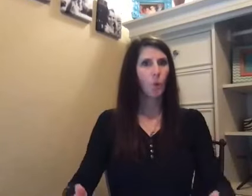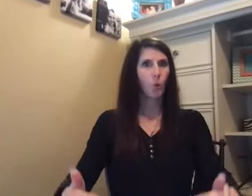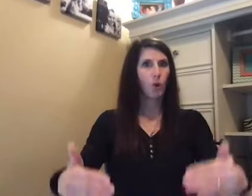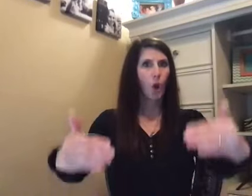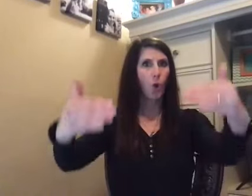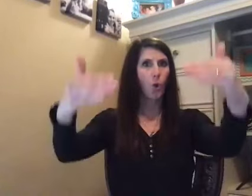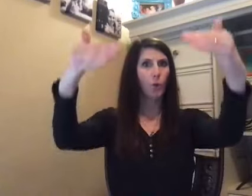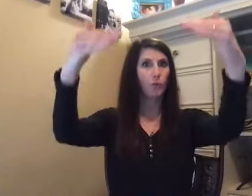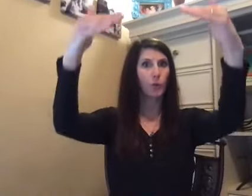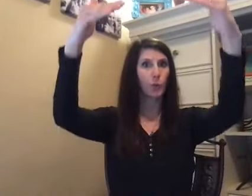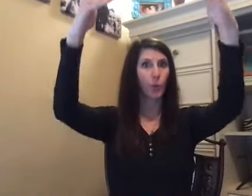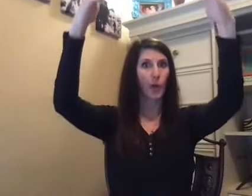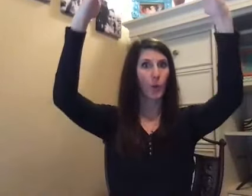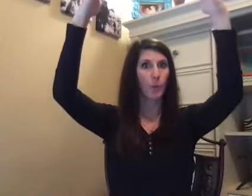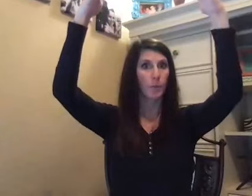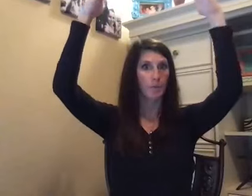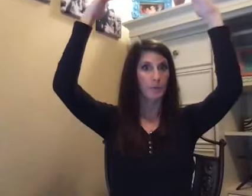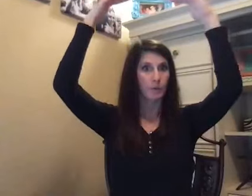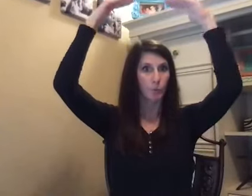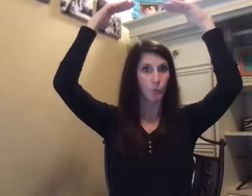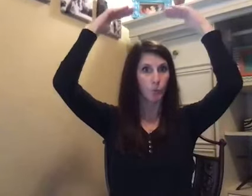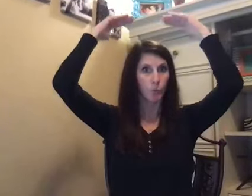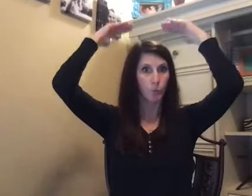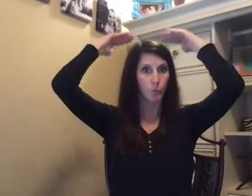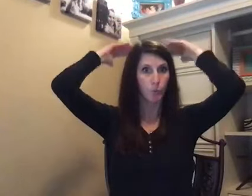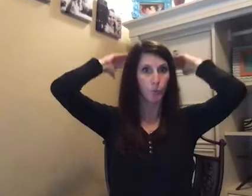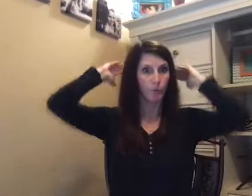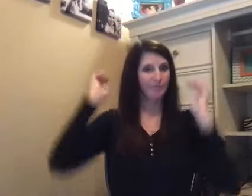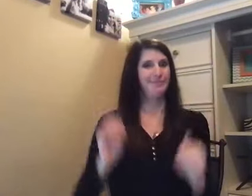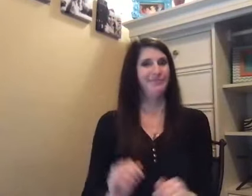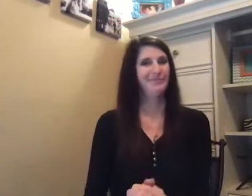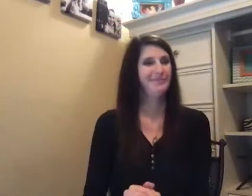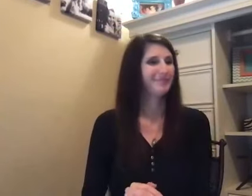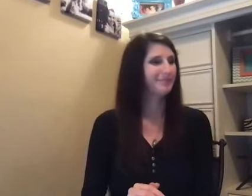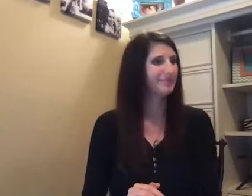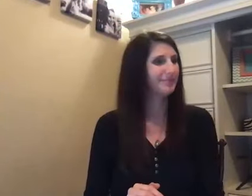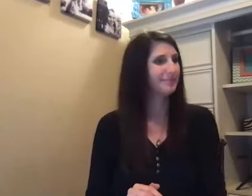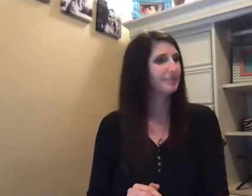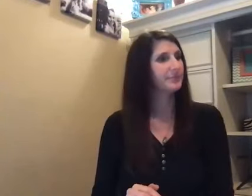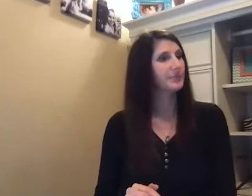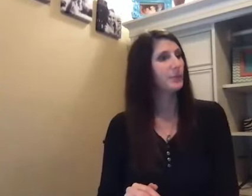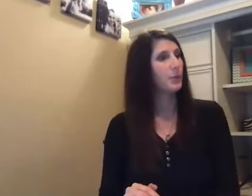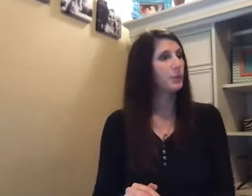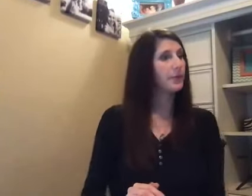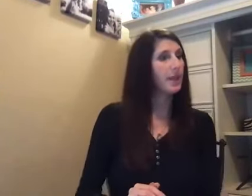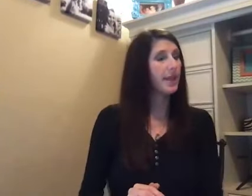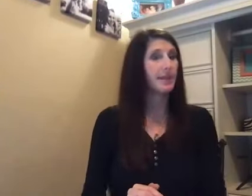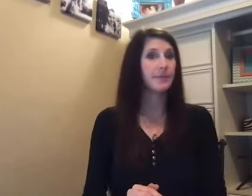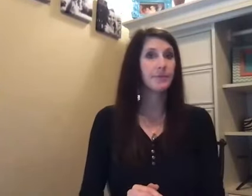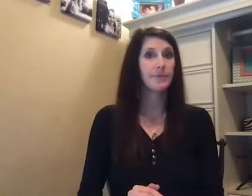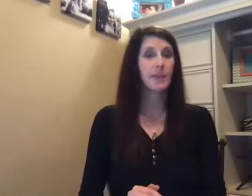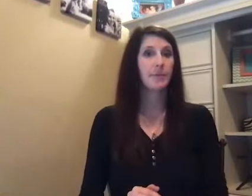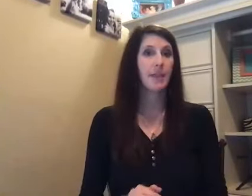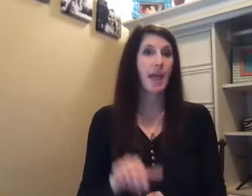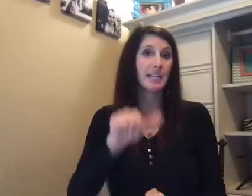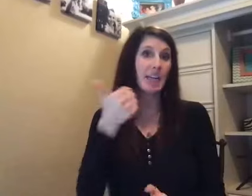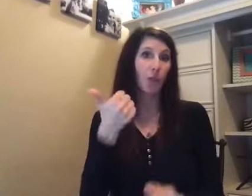or overwhelmed, okay, another